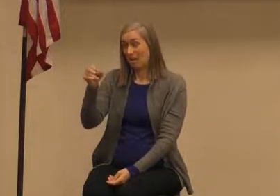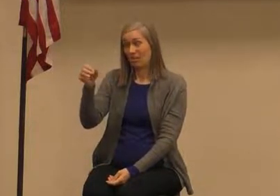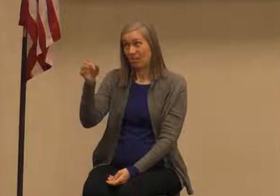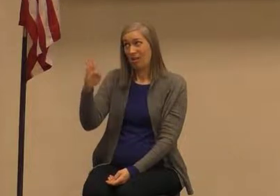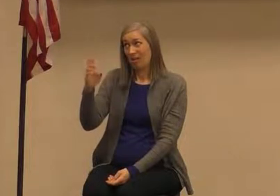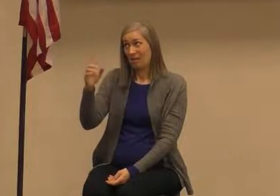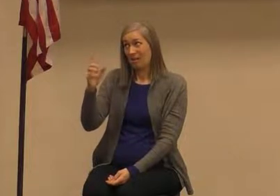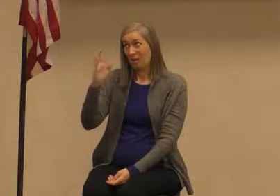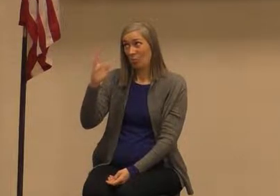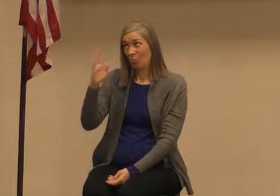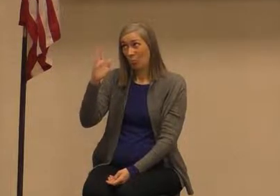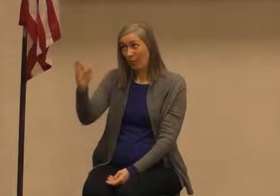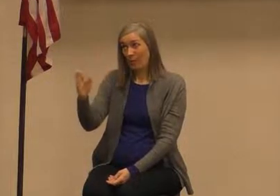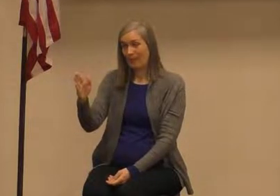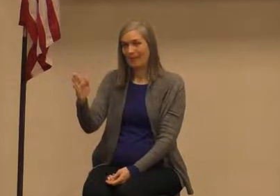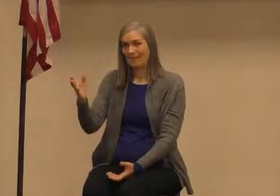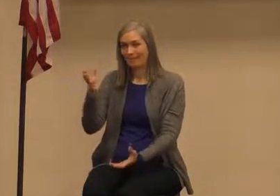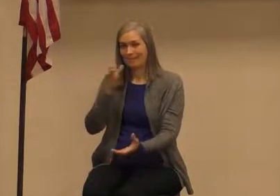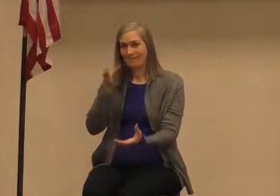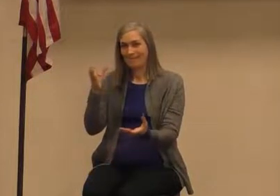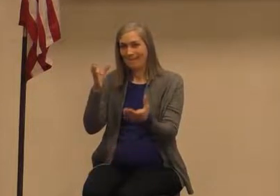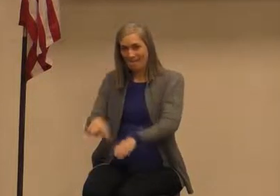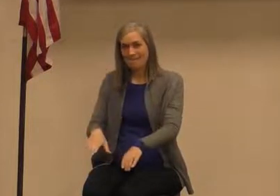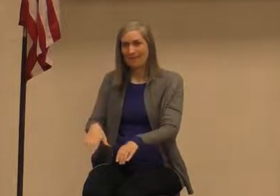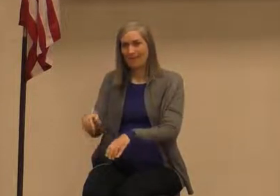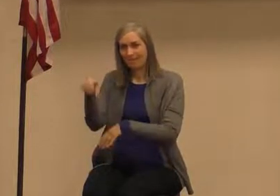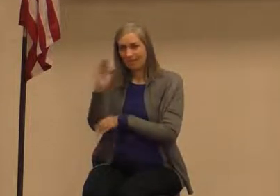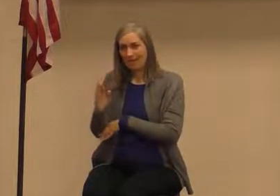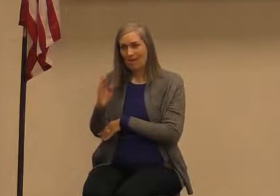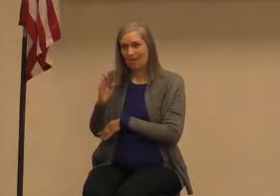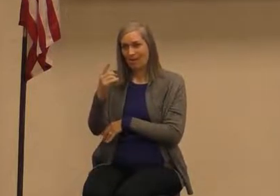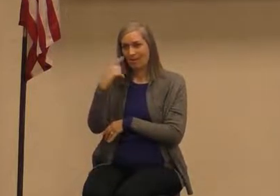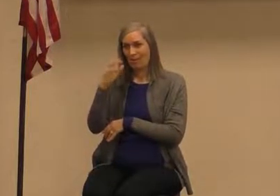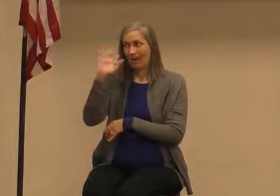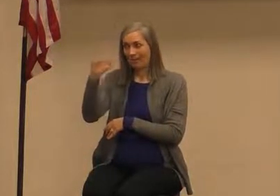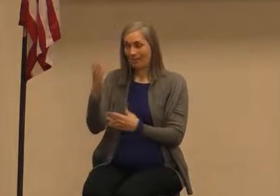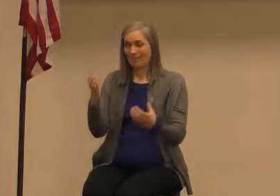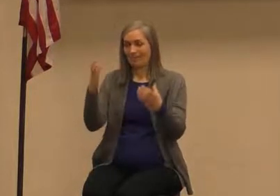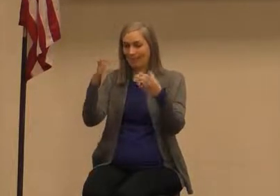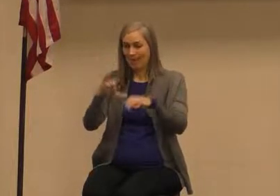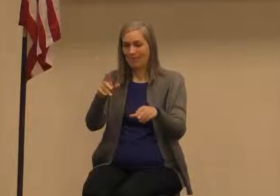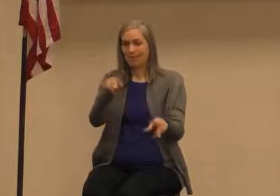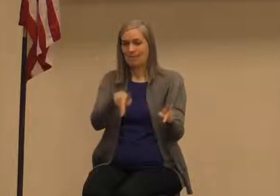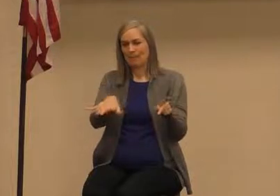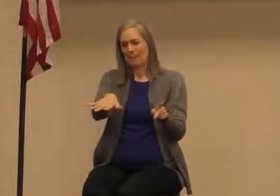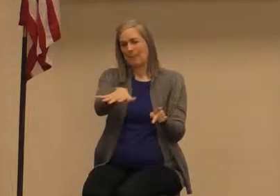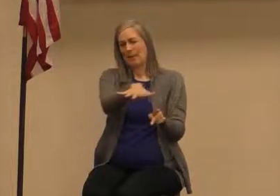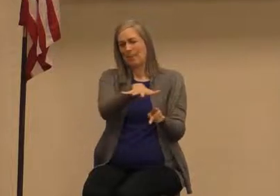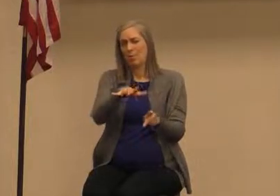be his covenant God he will be the covenant God for his covenant people always